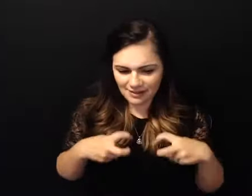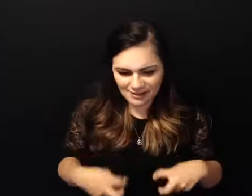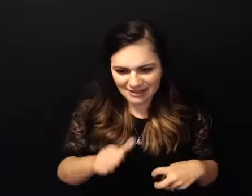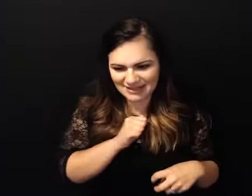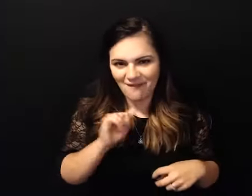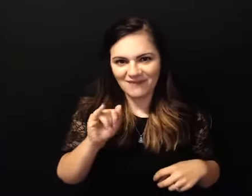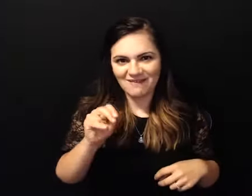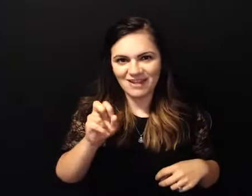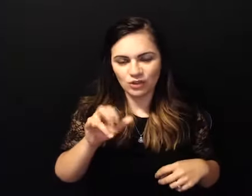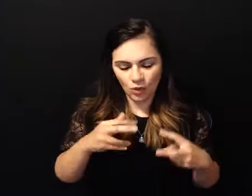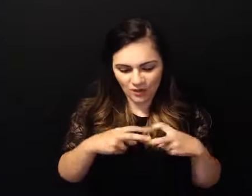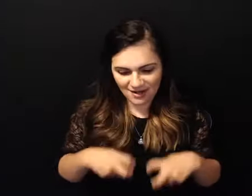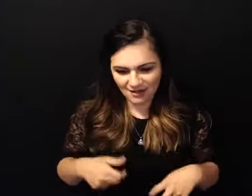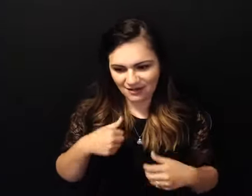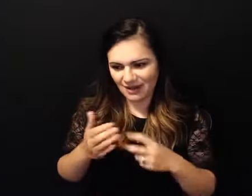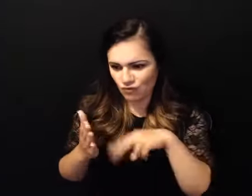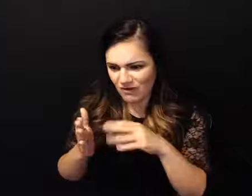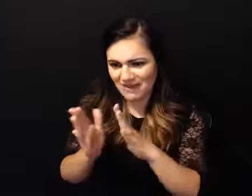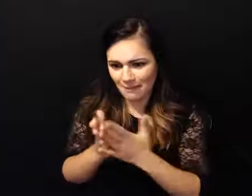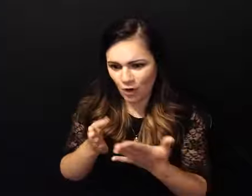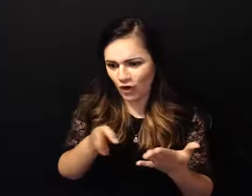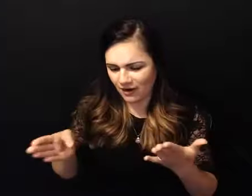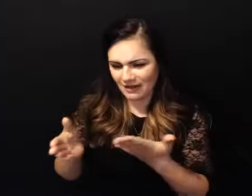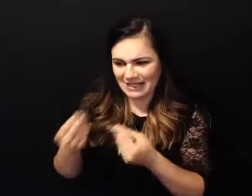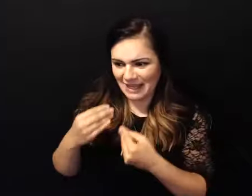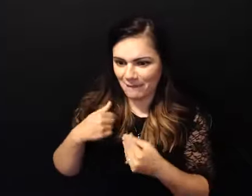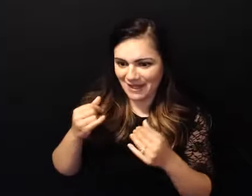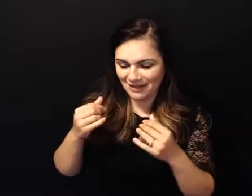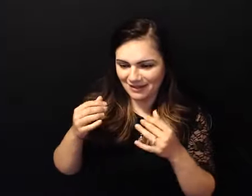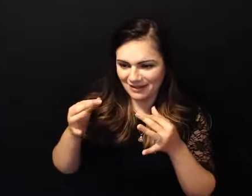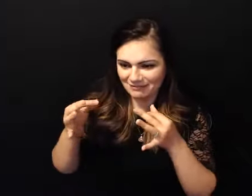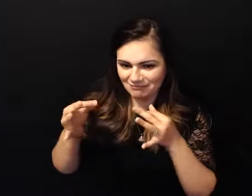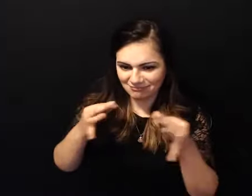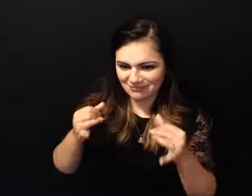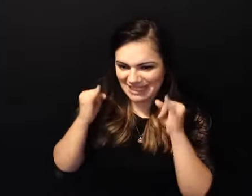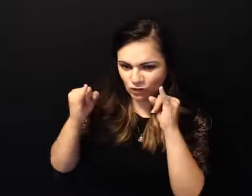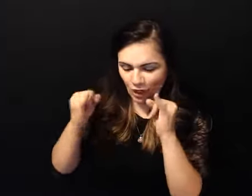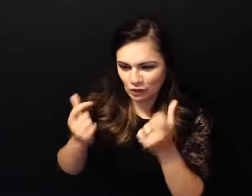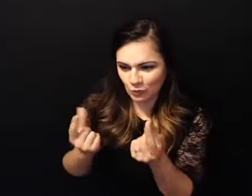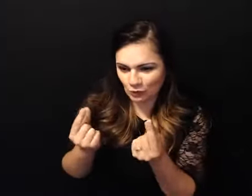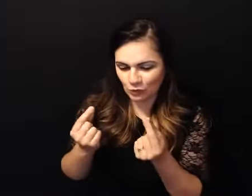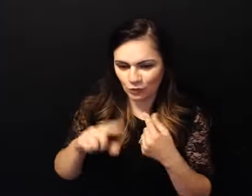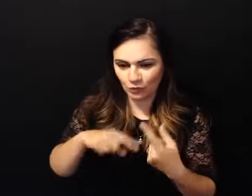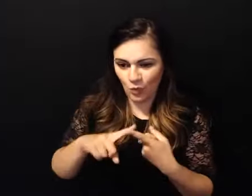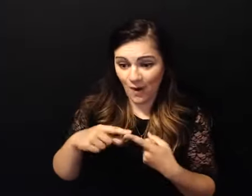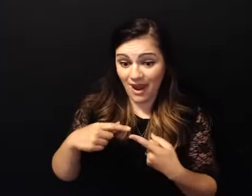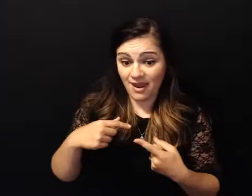i read the book it gives me direction you know when in doubt and when in doubt or fear you know ask god and he'll remove the fear